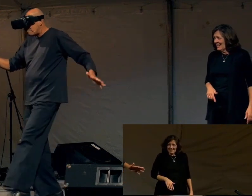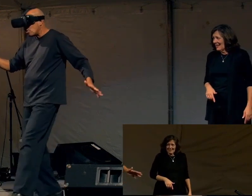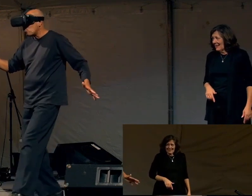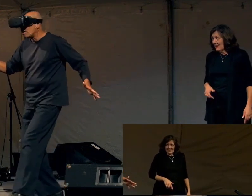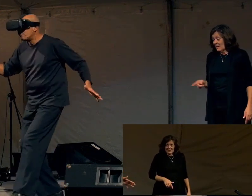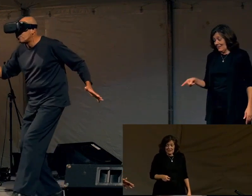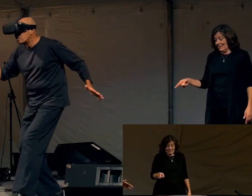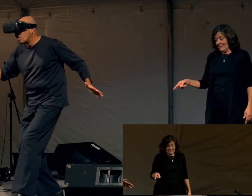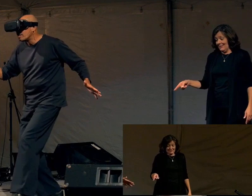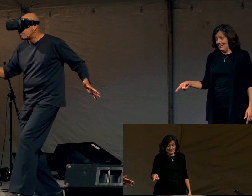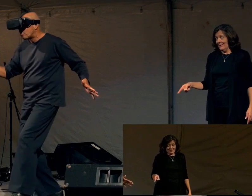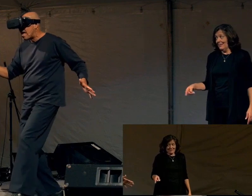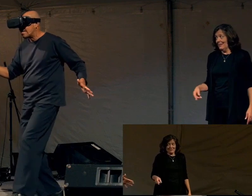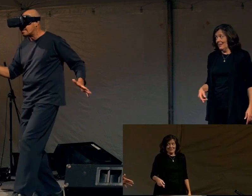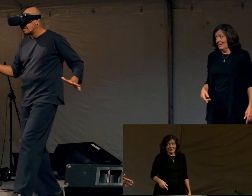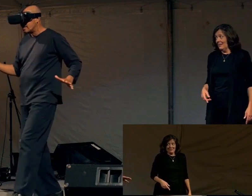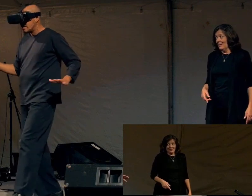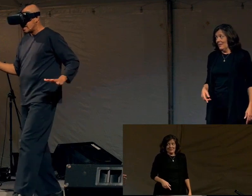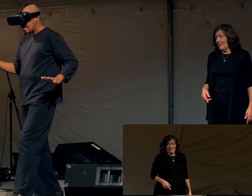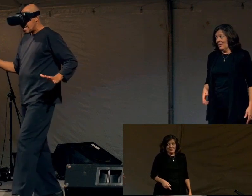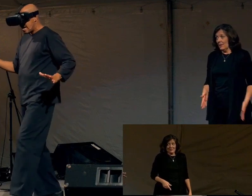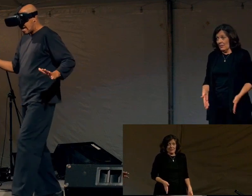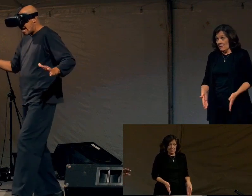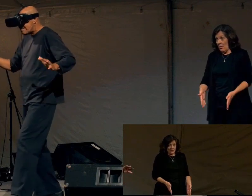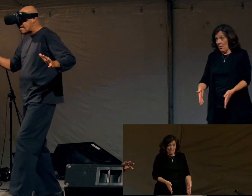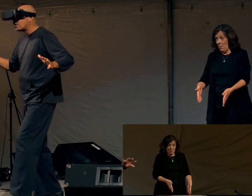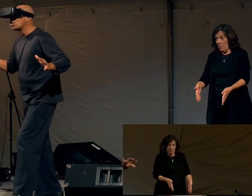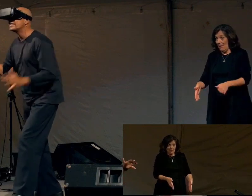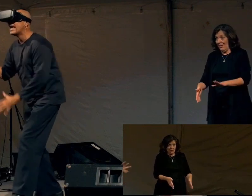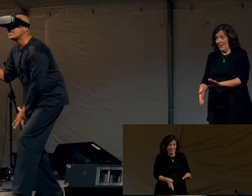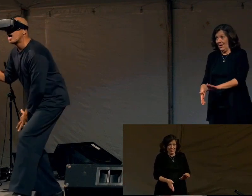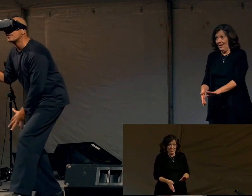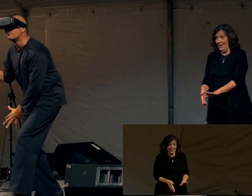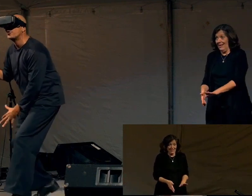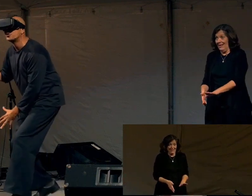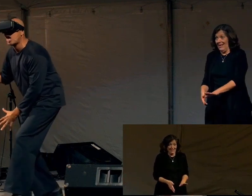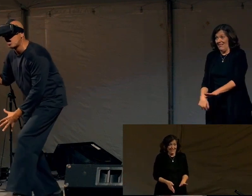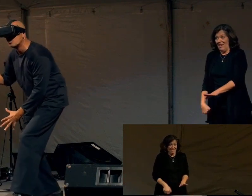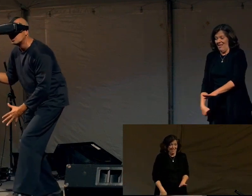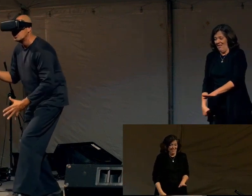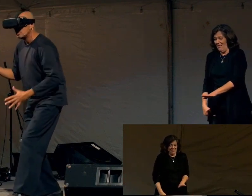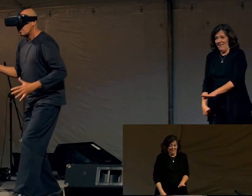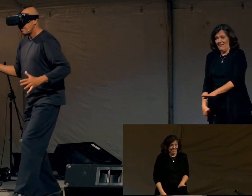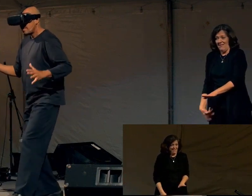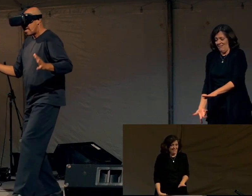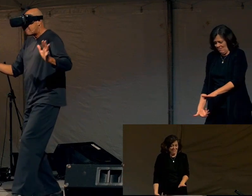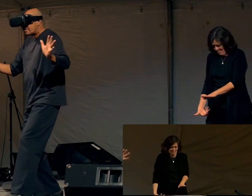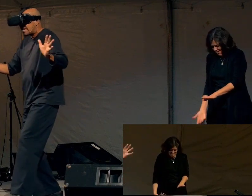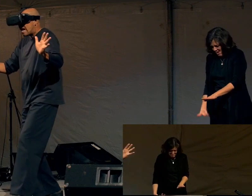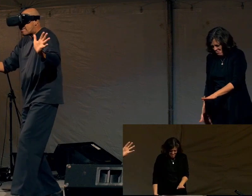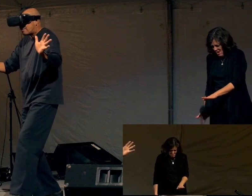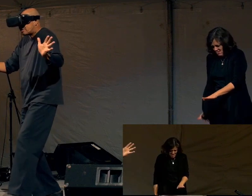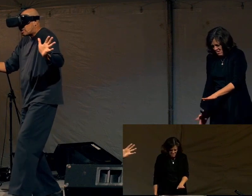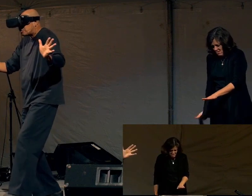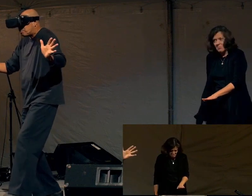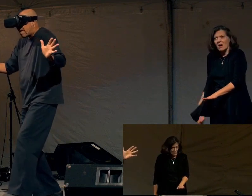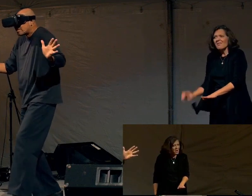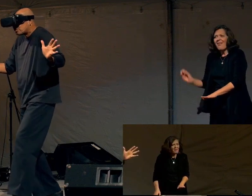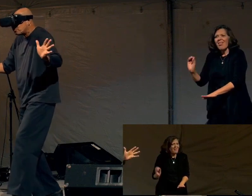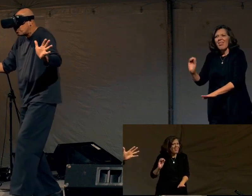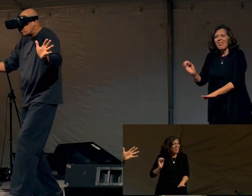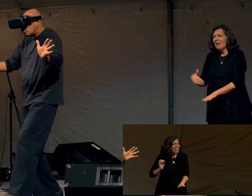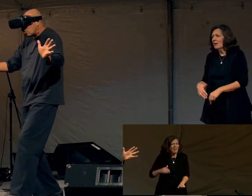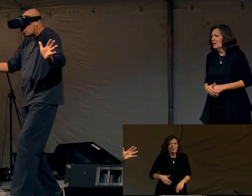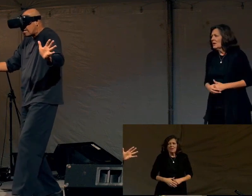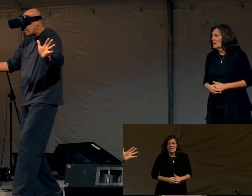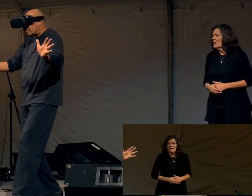And I put one foot on the plank. And then I couldn't get the other foot to go. Every time I start to